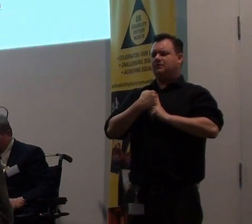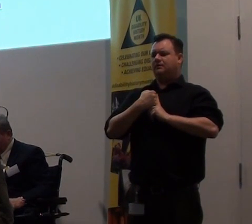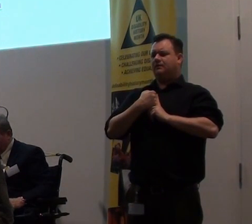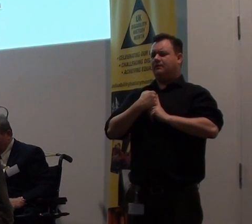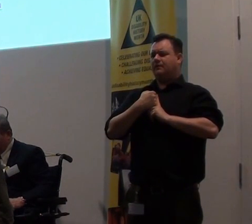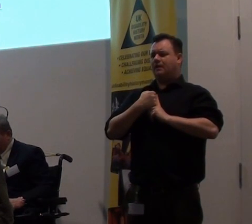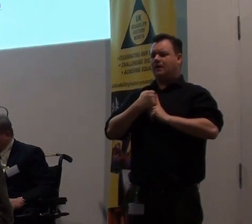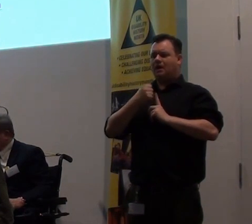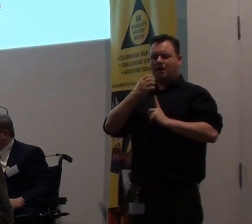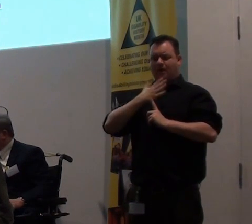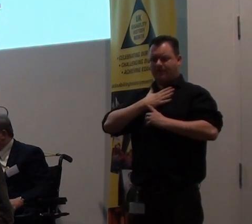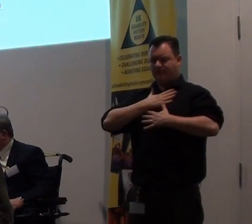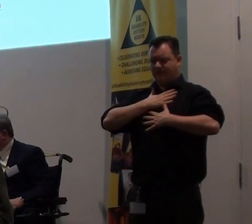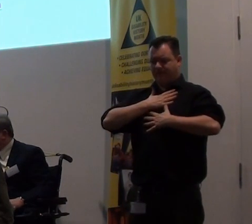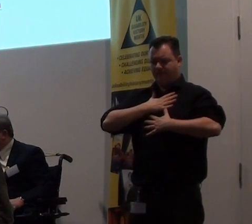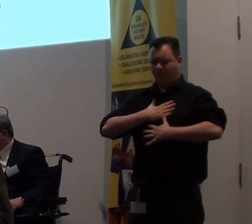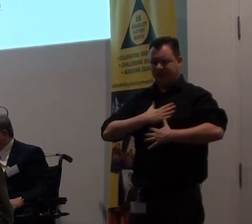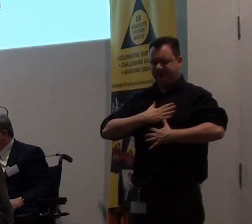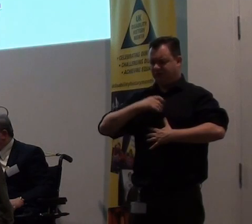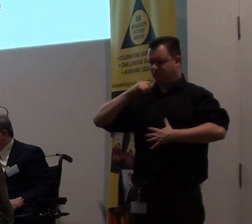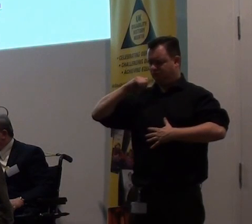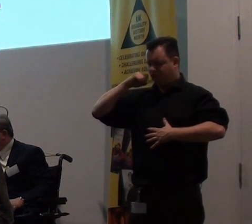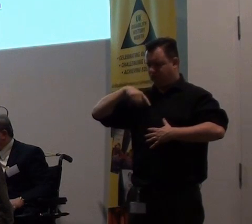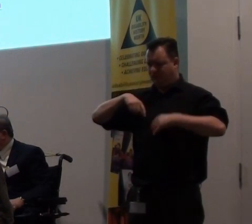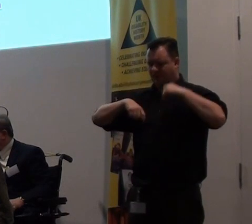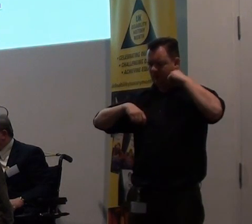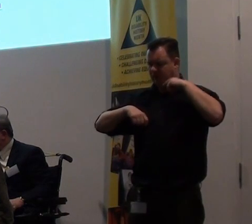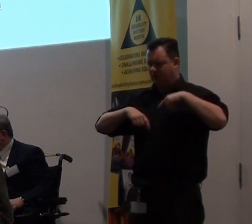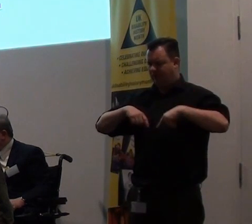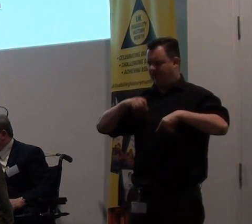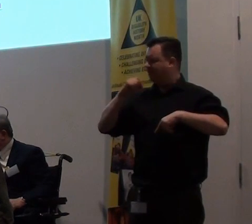the bodies murdered by the terrified.